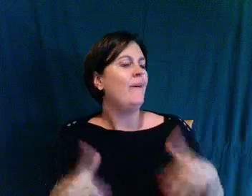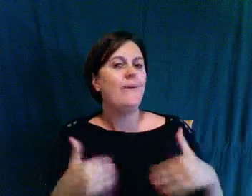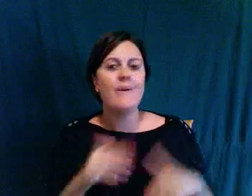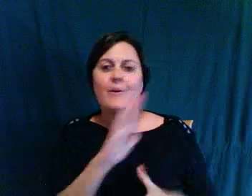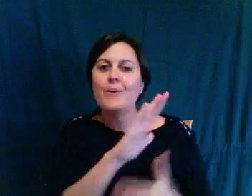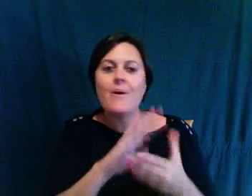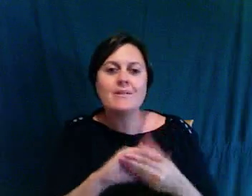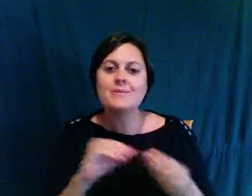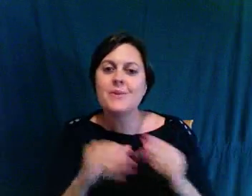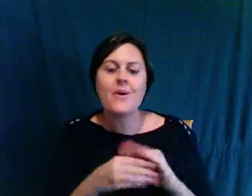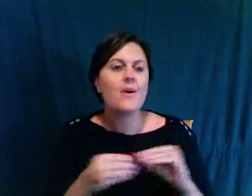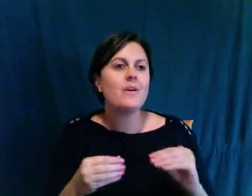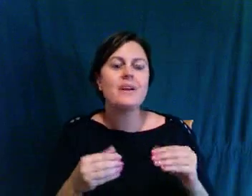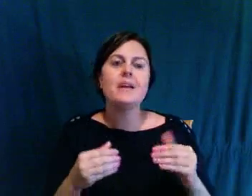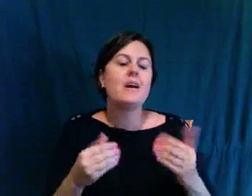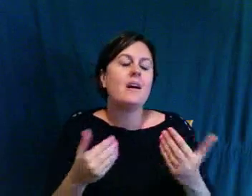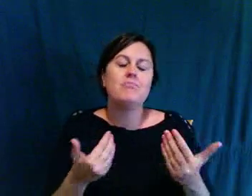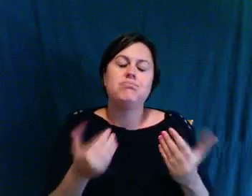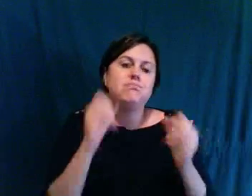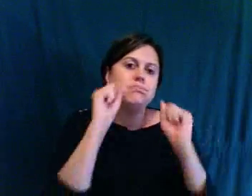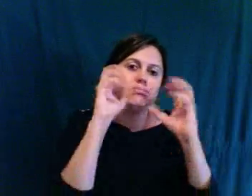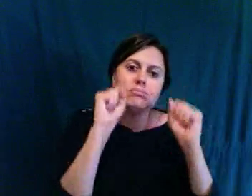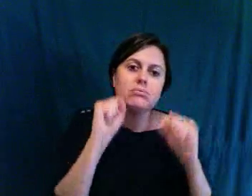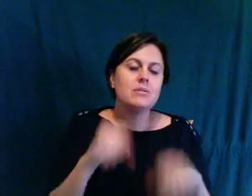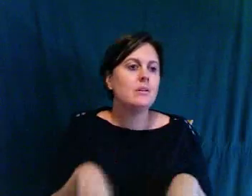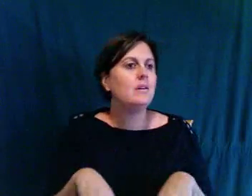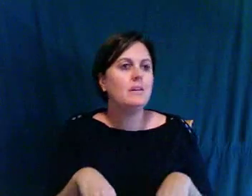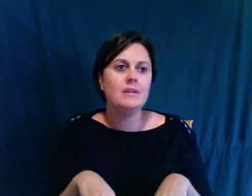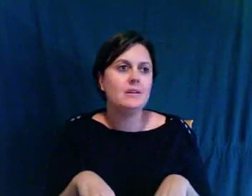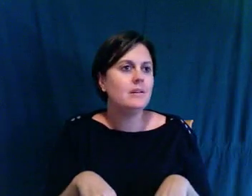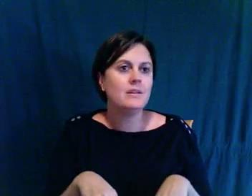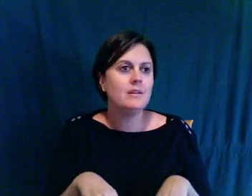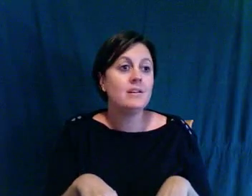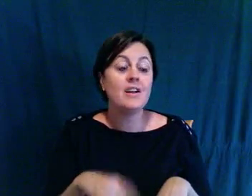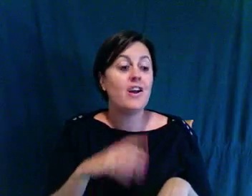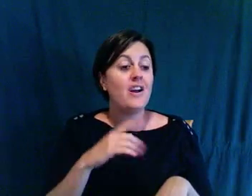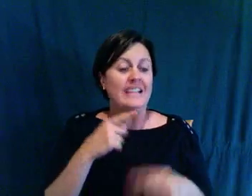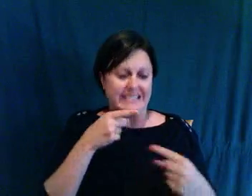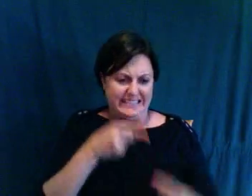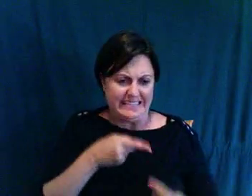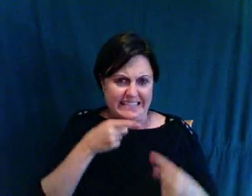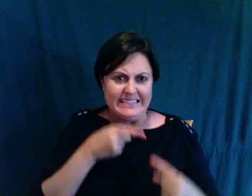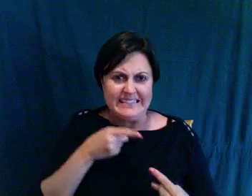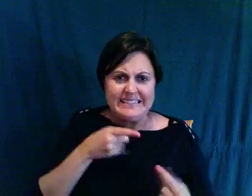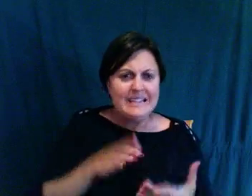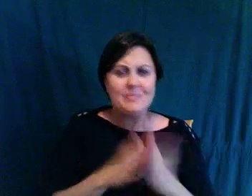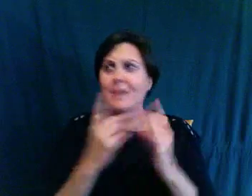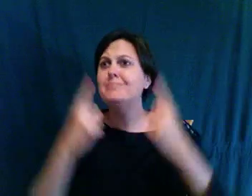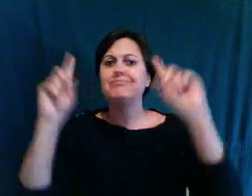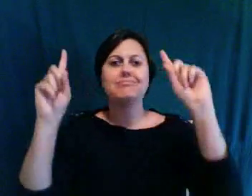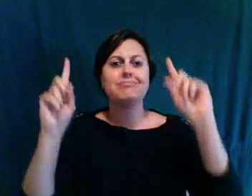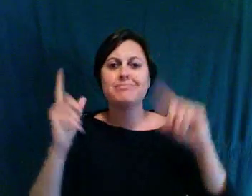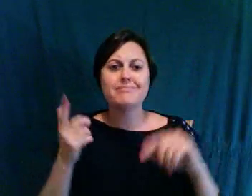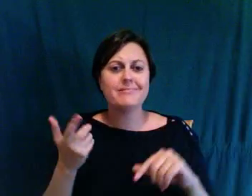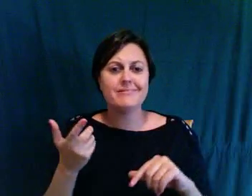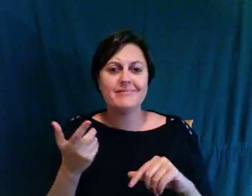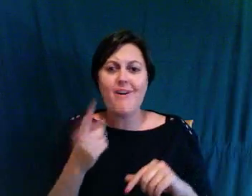is we whipped adversities to create nothing but victories. So, I'm going to hand it over to you for a minute.